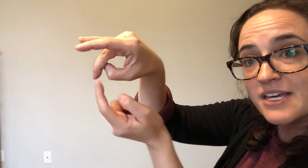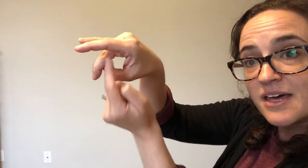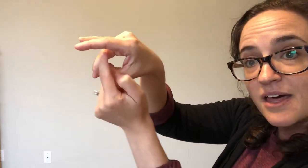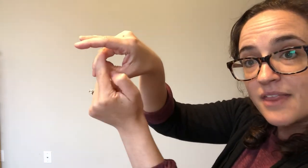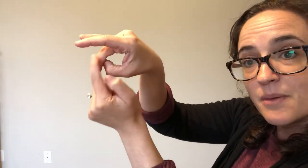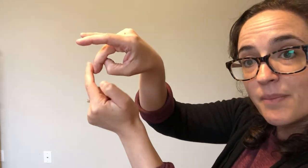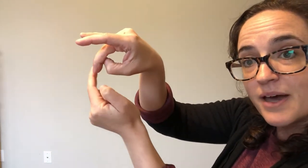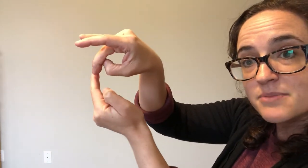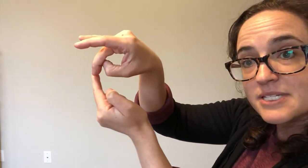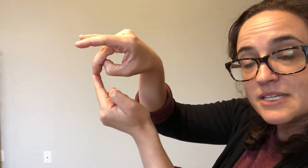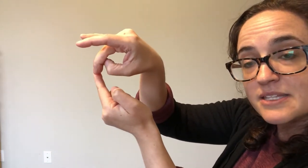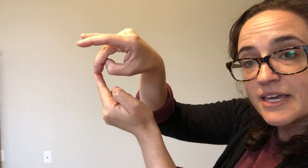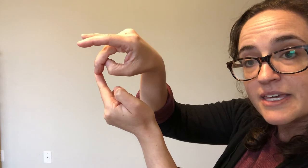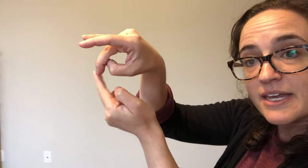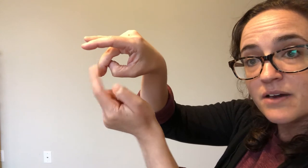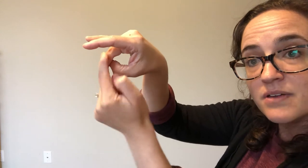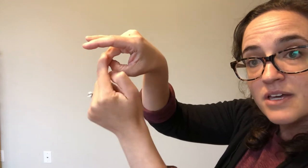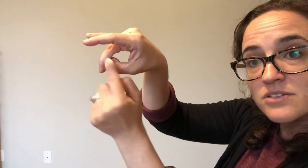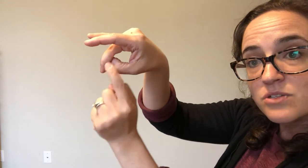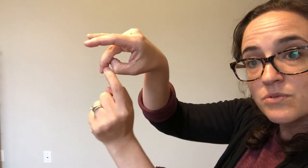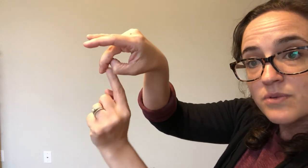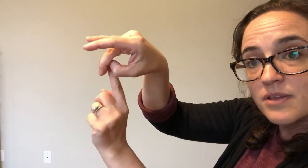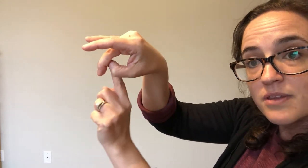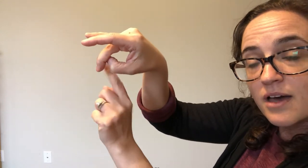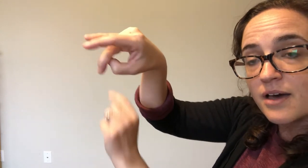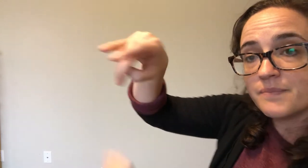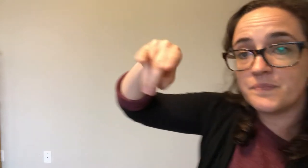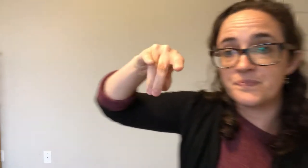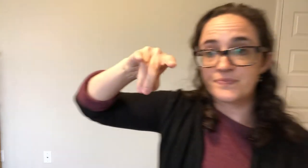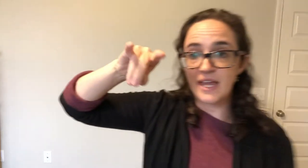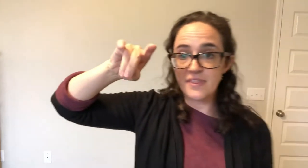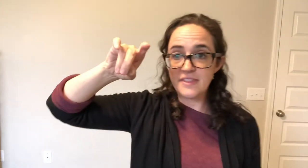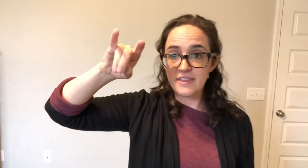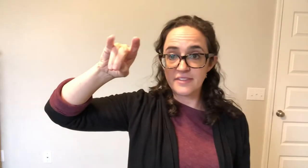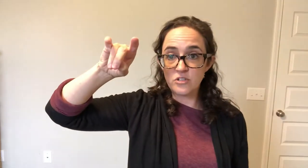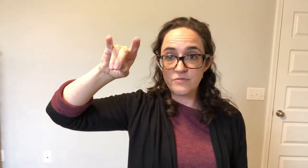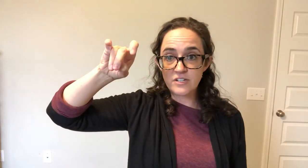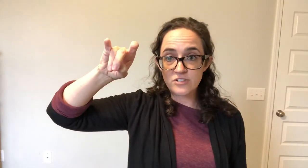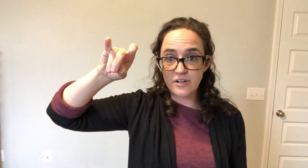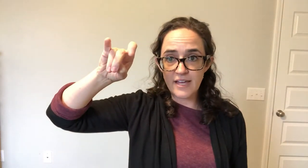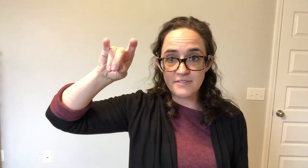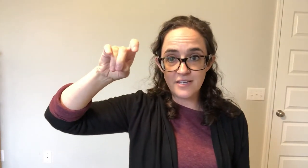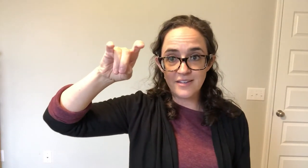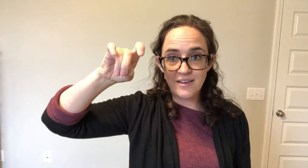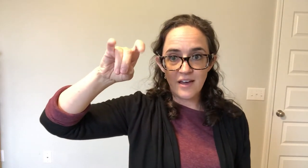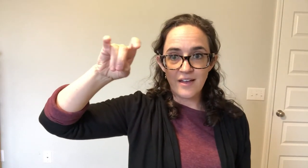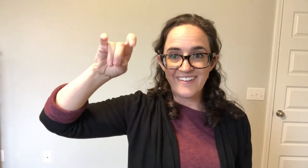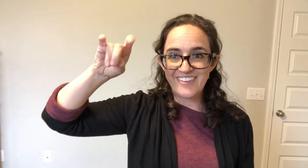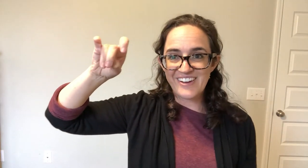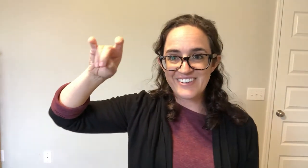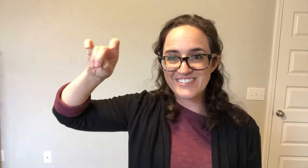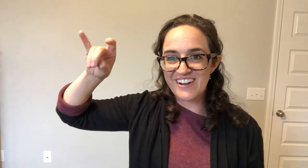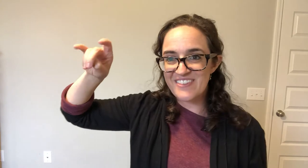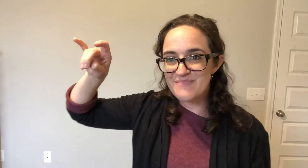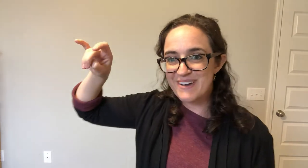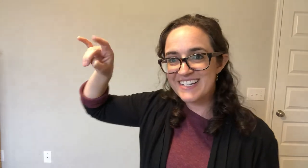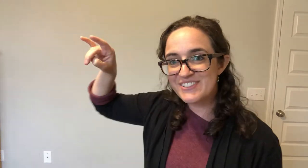and the bottom teeth hanging out. So and then the two fingers are left. Those are the bunny's